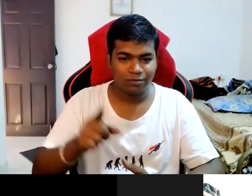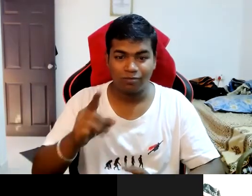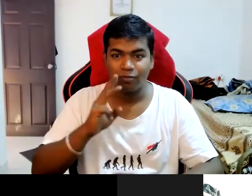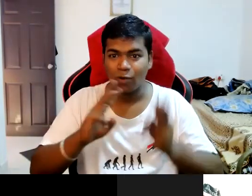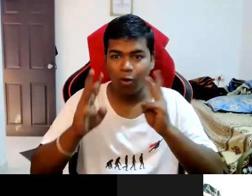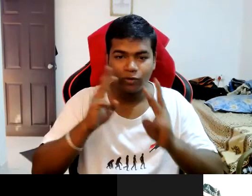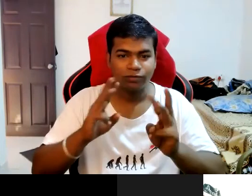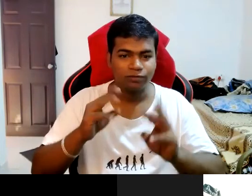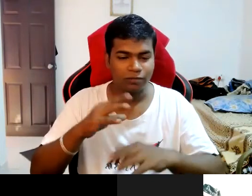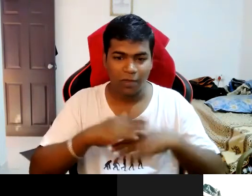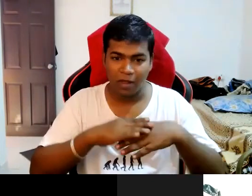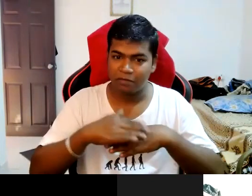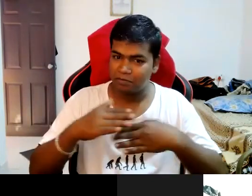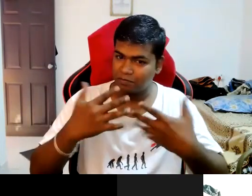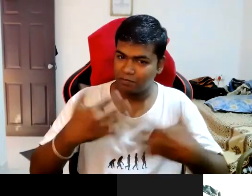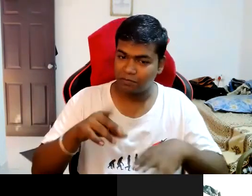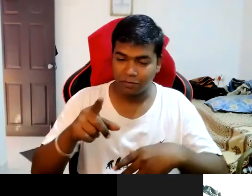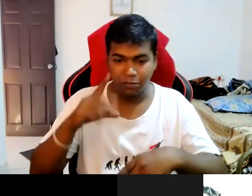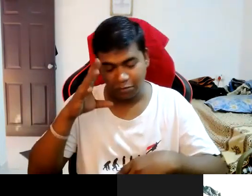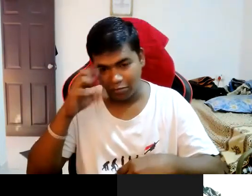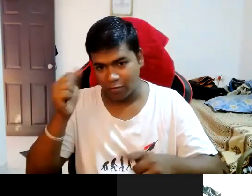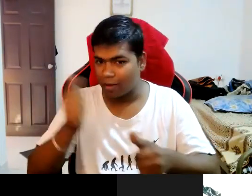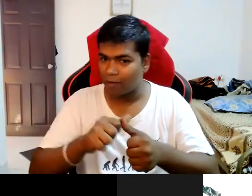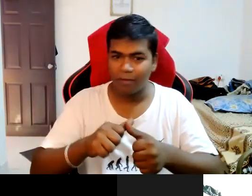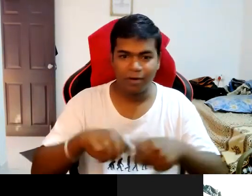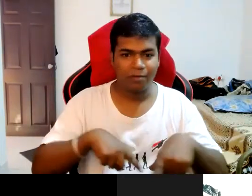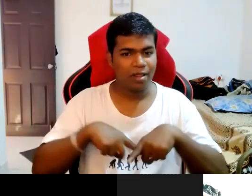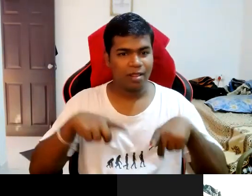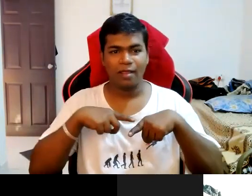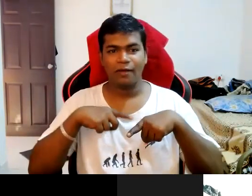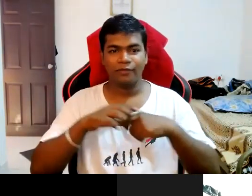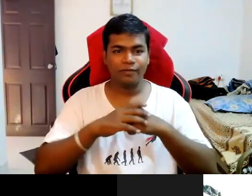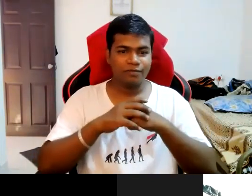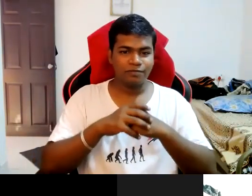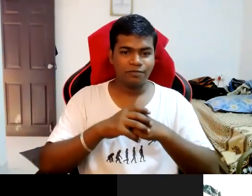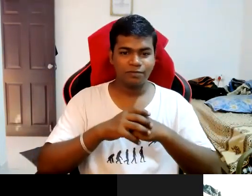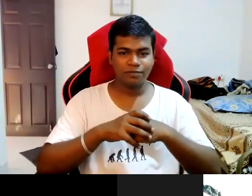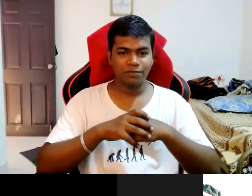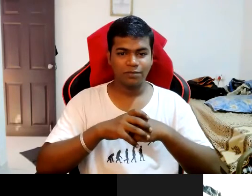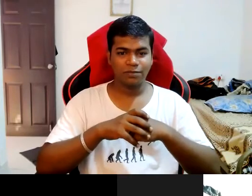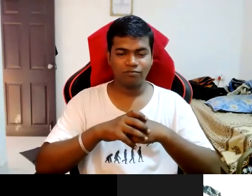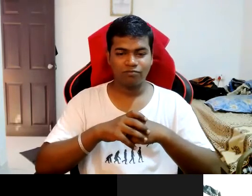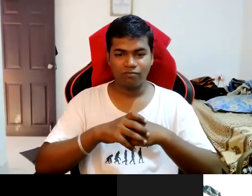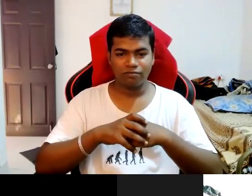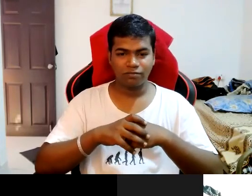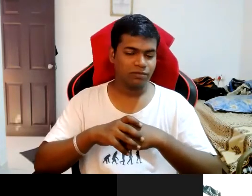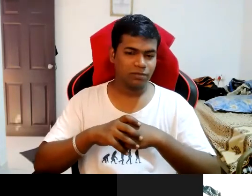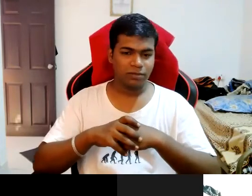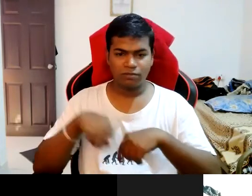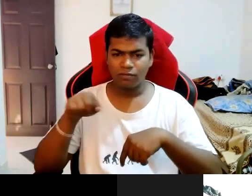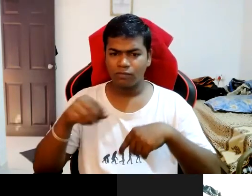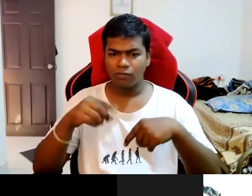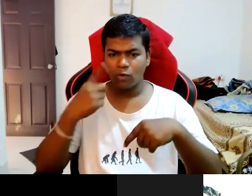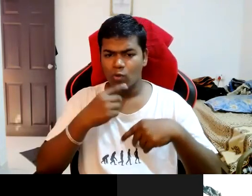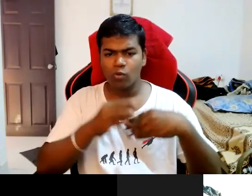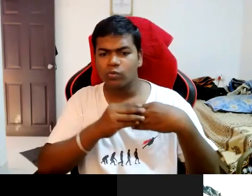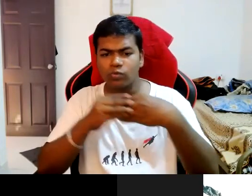it's a very memorable event also in my life uh so this is nominated by